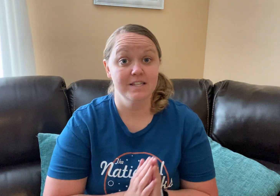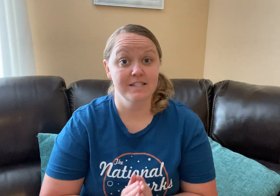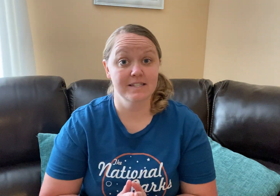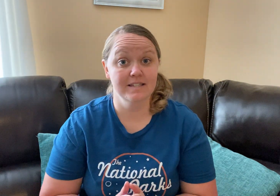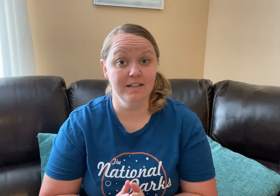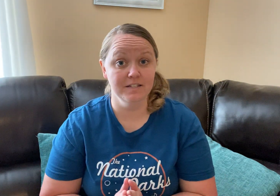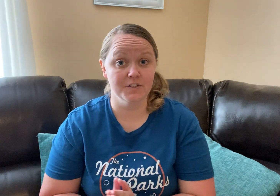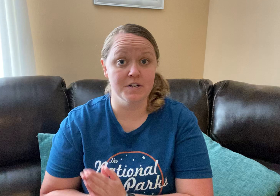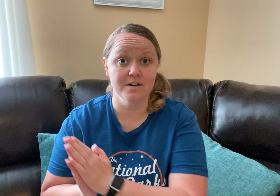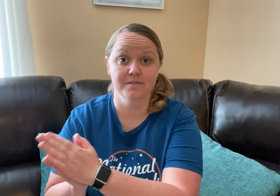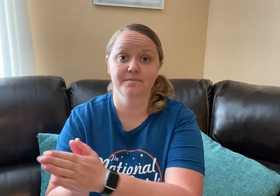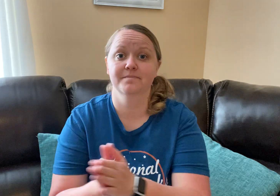Cylinder.